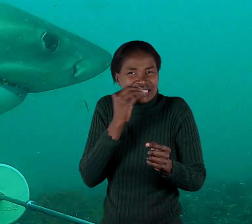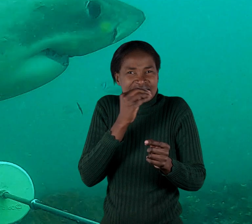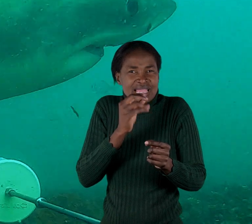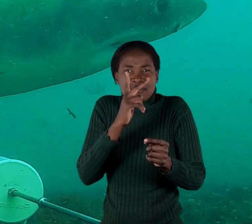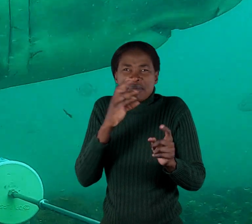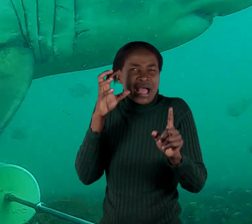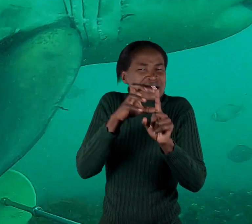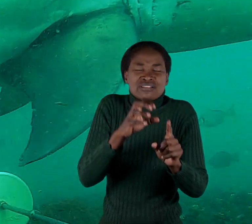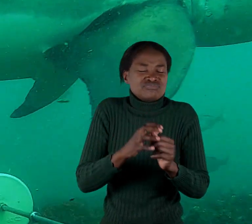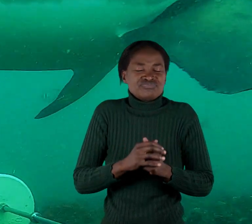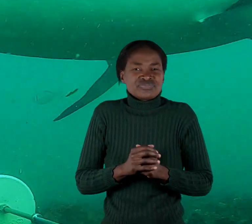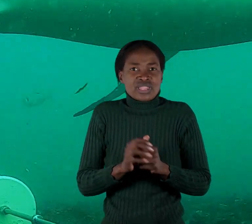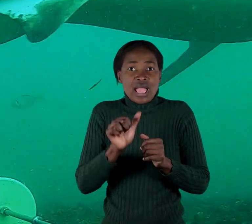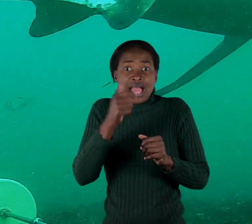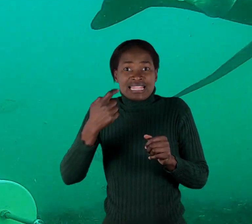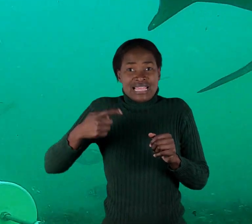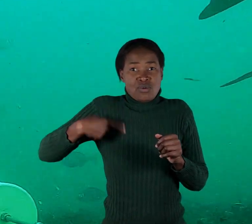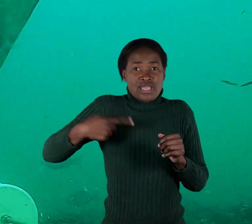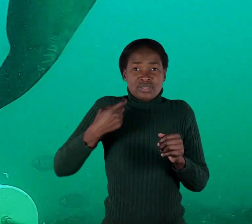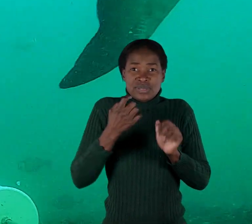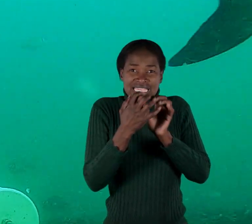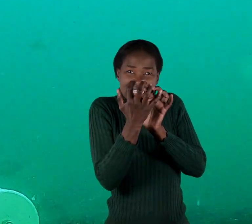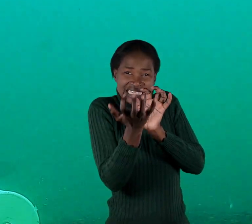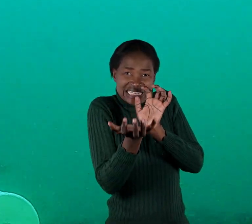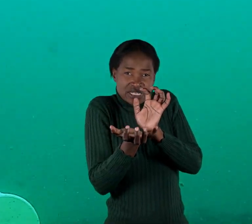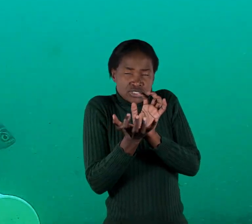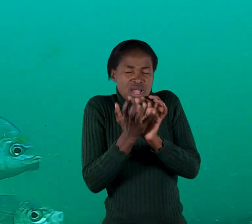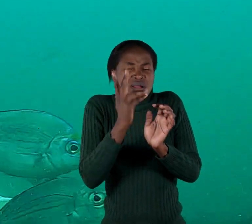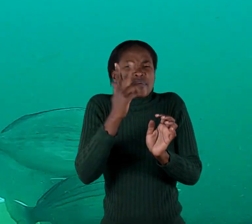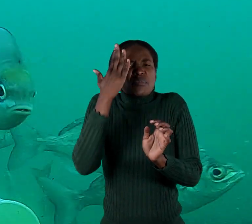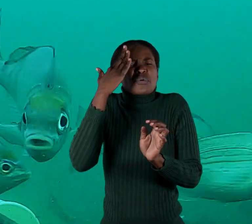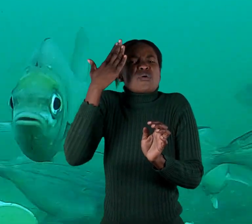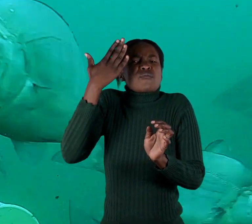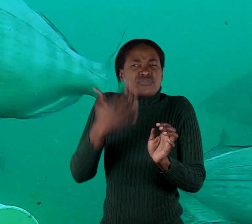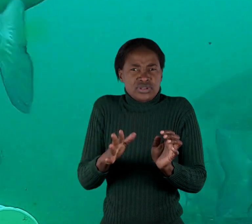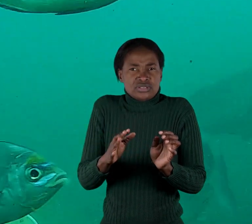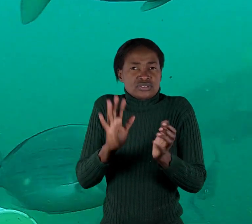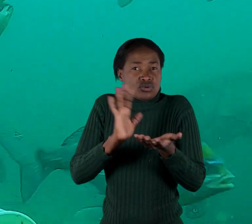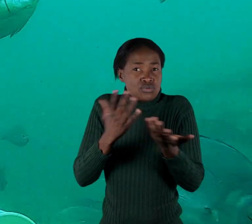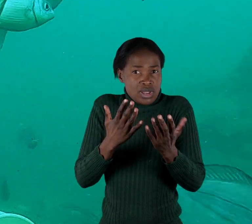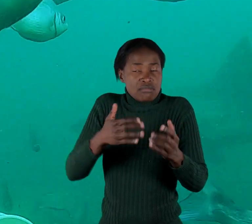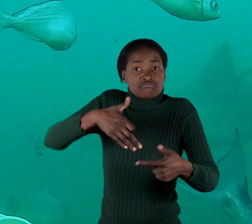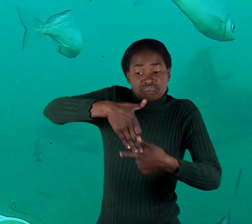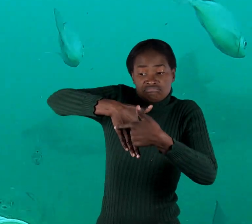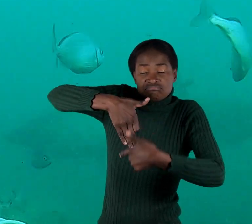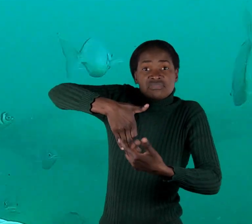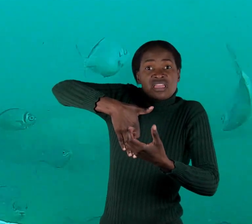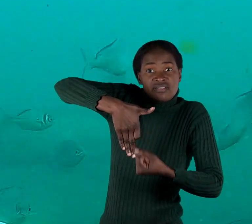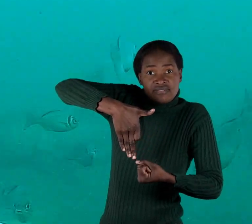The great white shark, one of the ocean's most well-known predators, also lives off Namibia's coast. It can reach up to 7